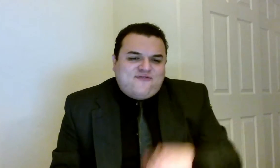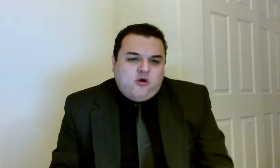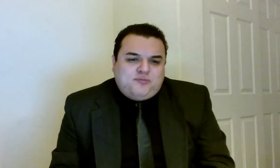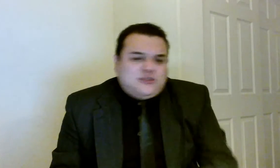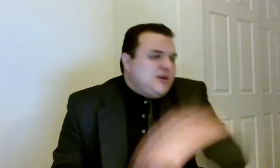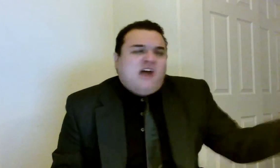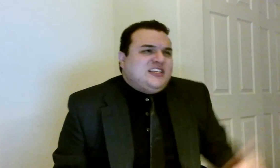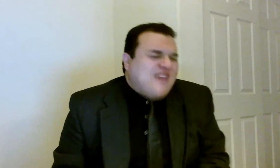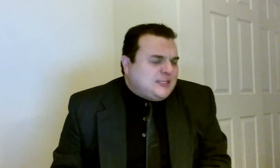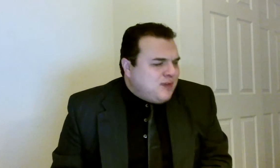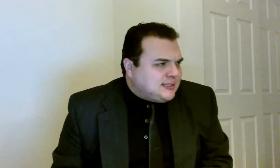forth between all these vice presidents.